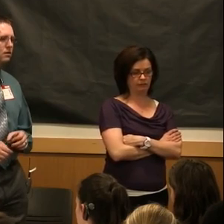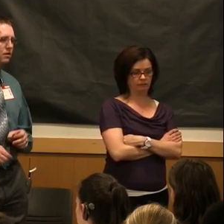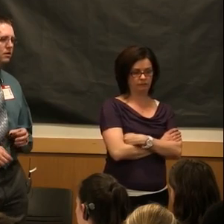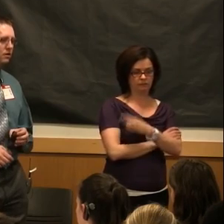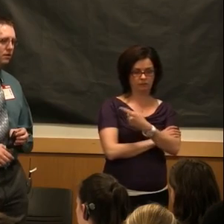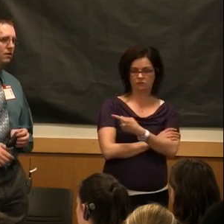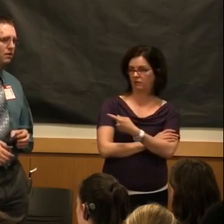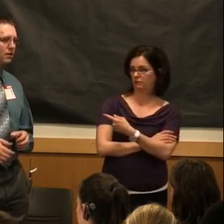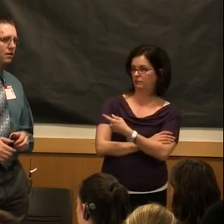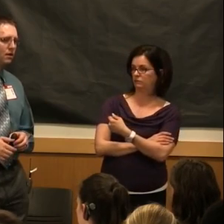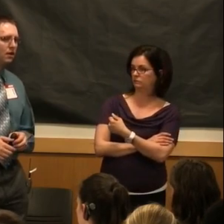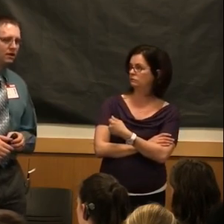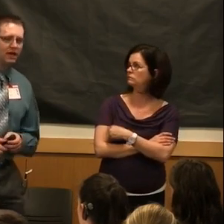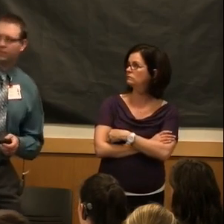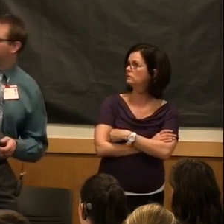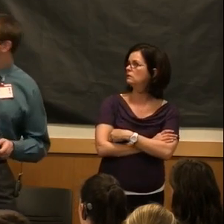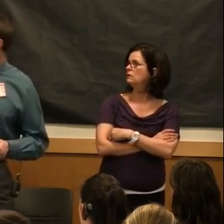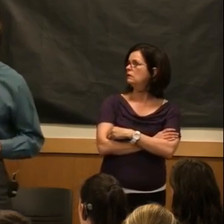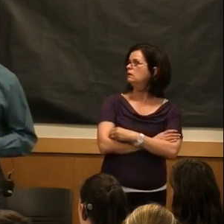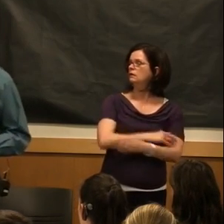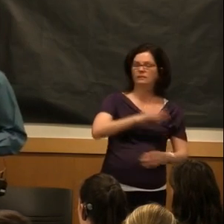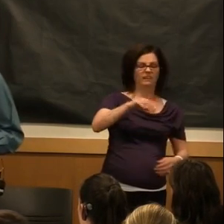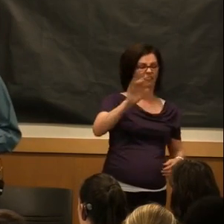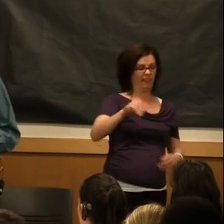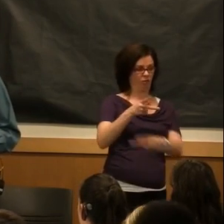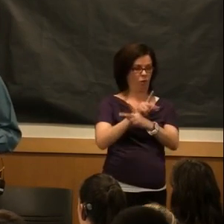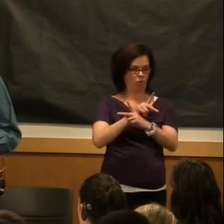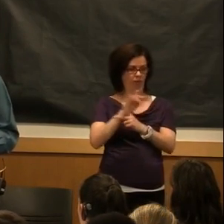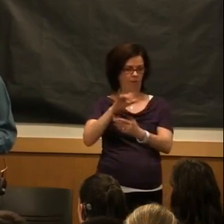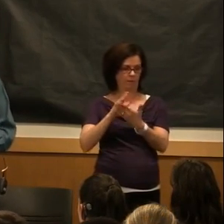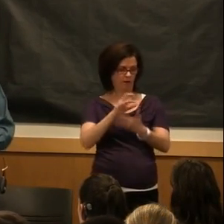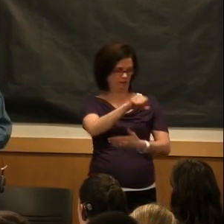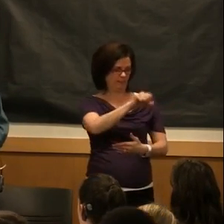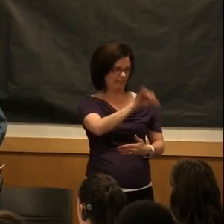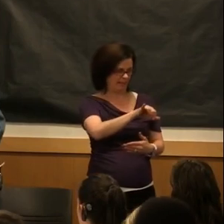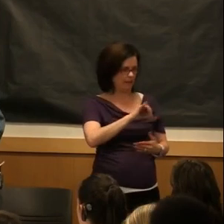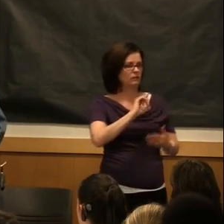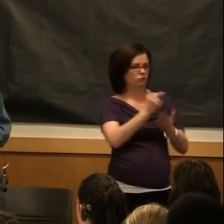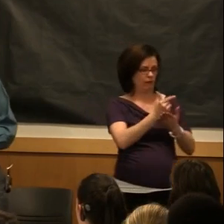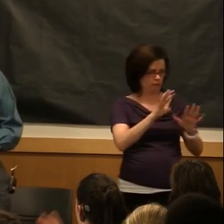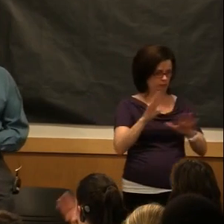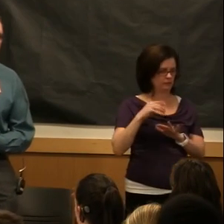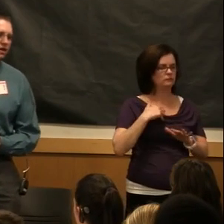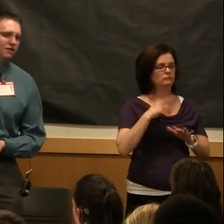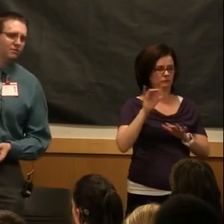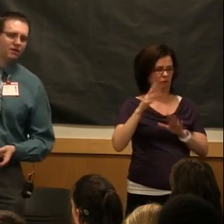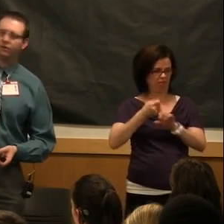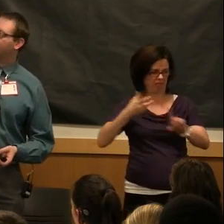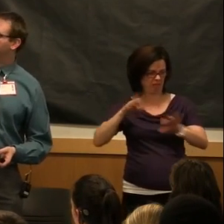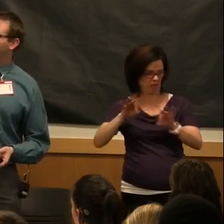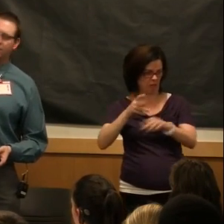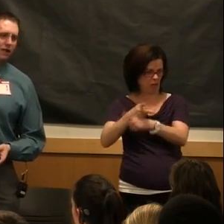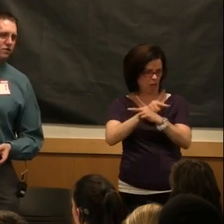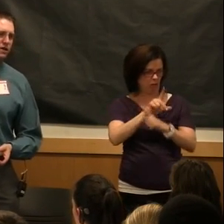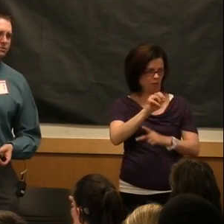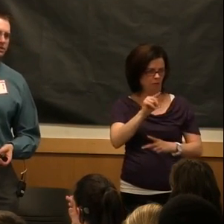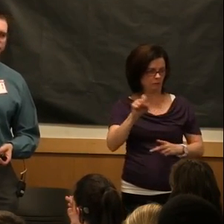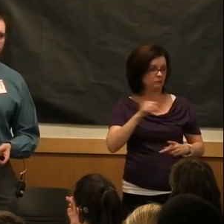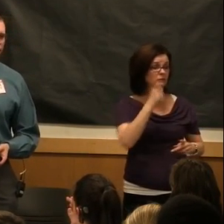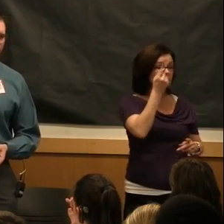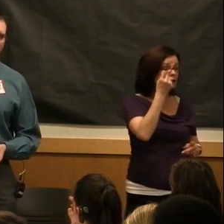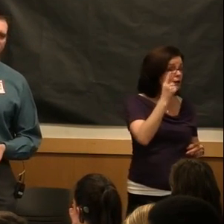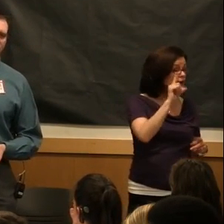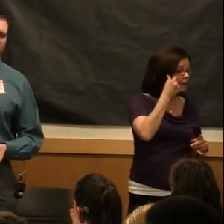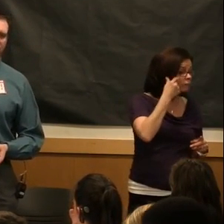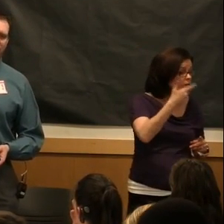loan. Is that what this is all talking about? Yes. Just this section right here is talking about the student loans. Government grants and scholarships,